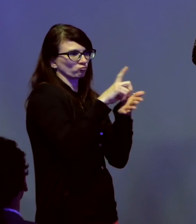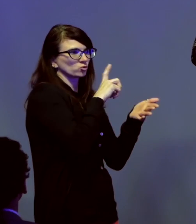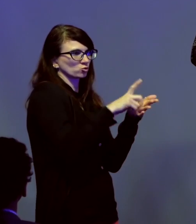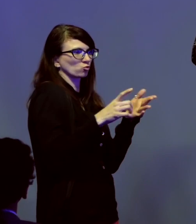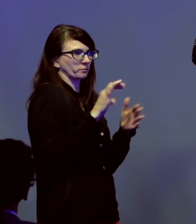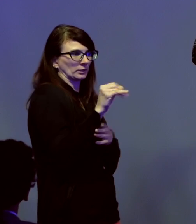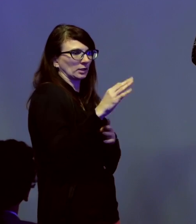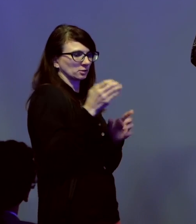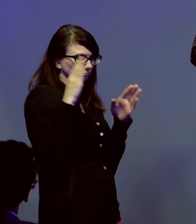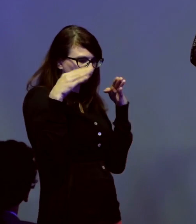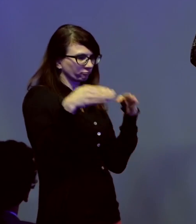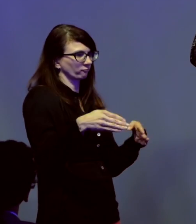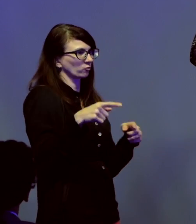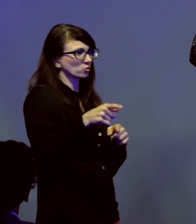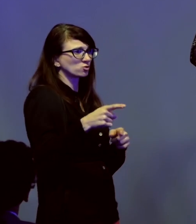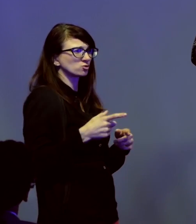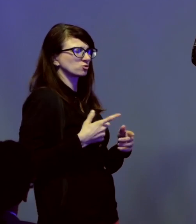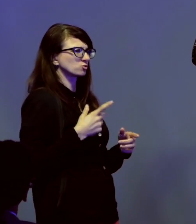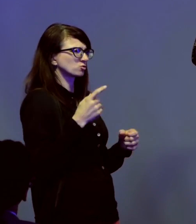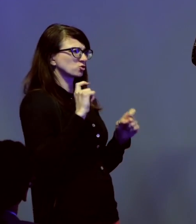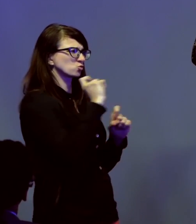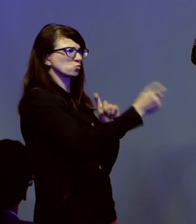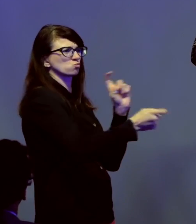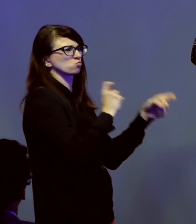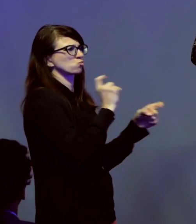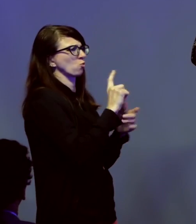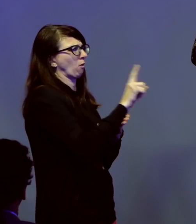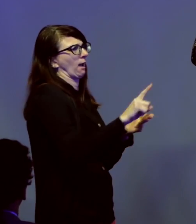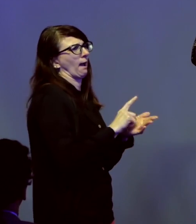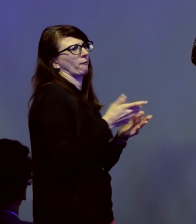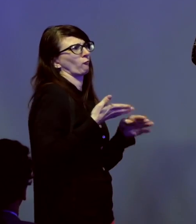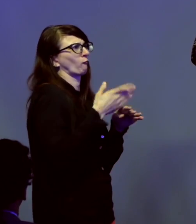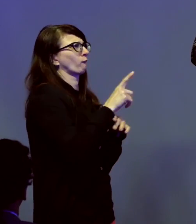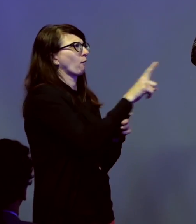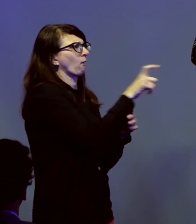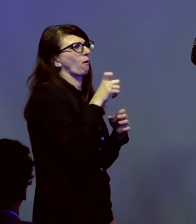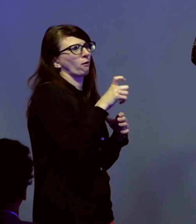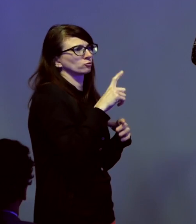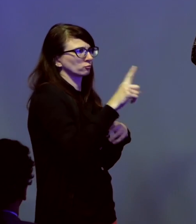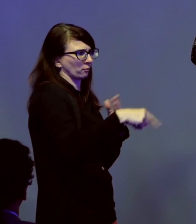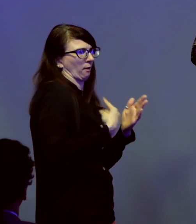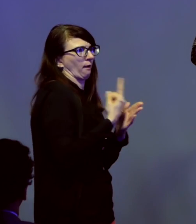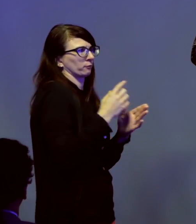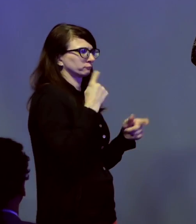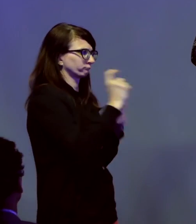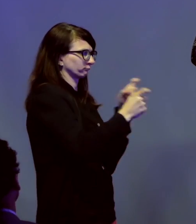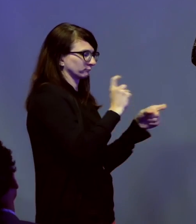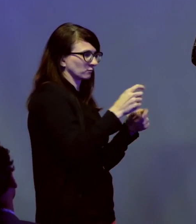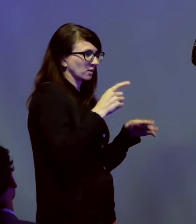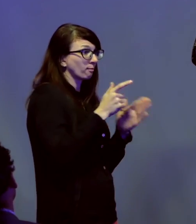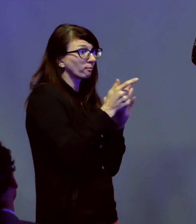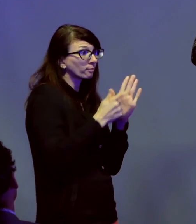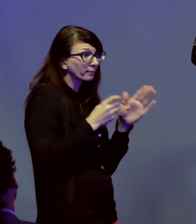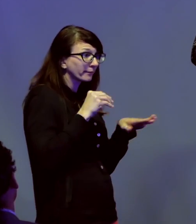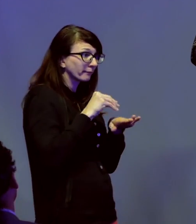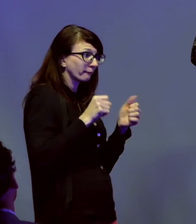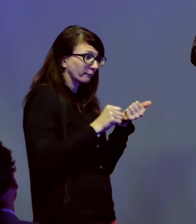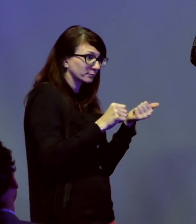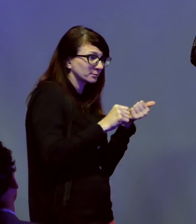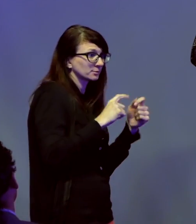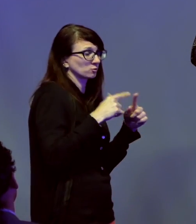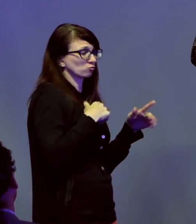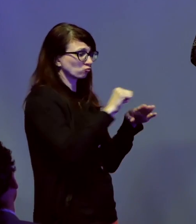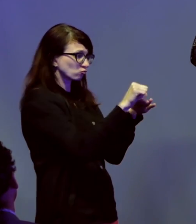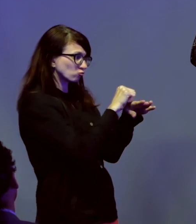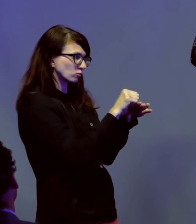Diane donates hundreds of pro bono hours to the organization, providing legal assistance, training, and support